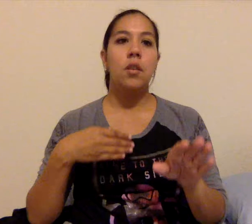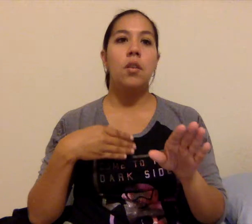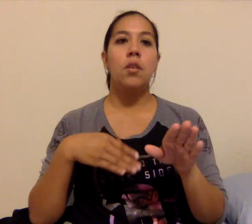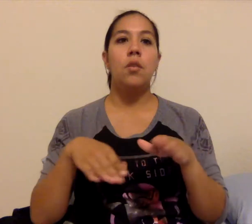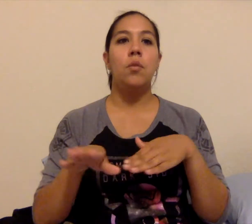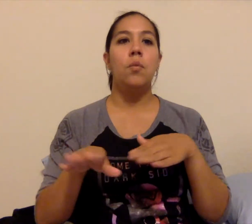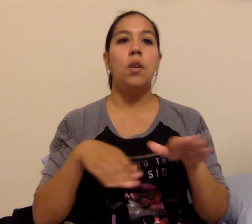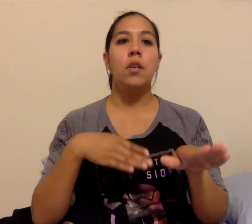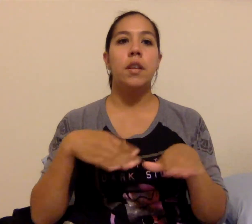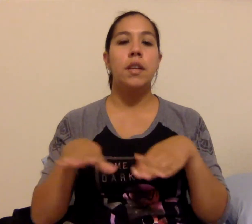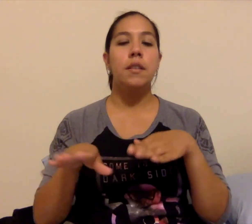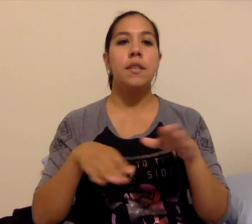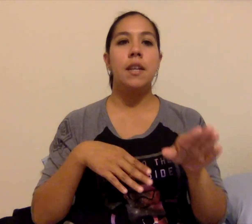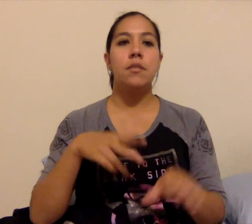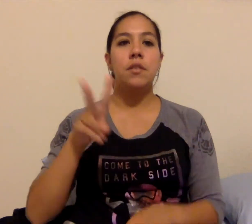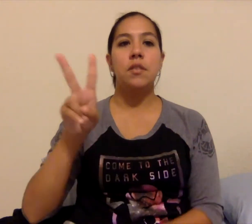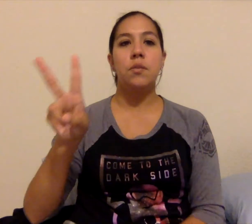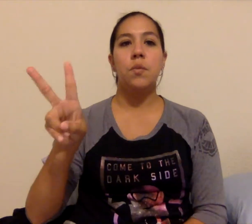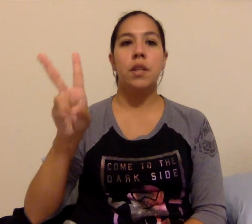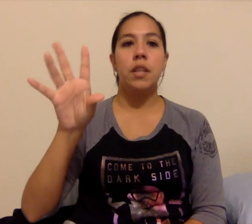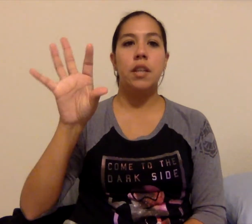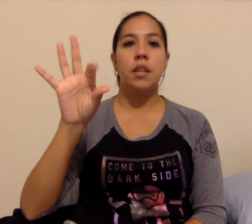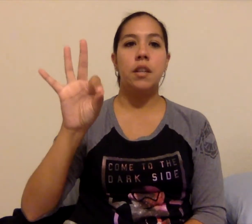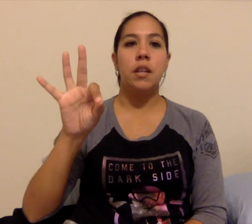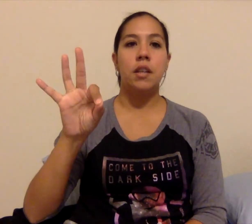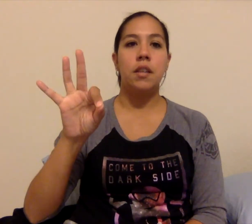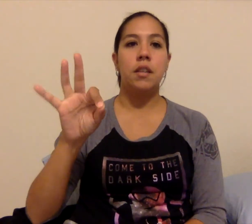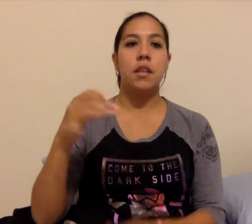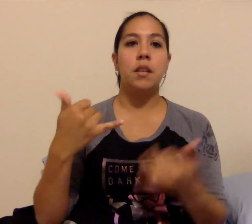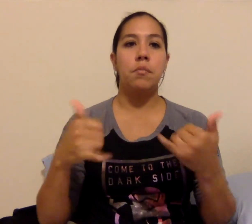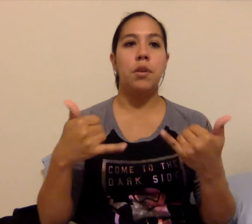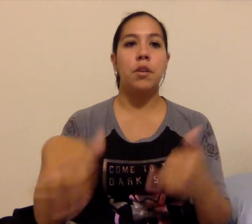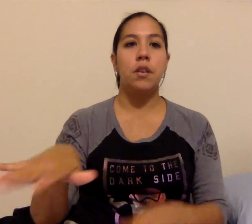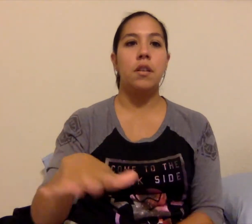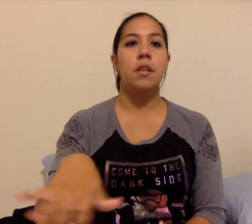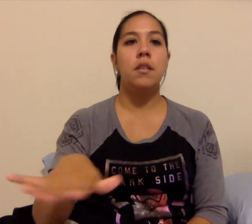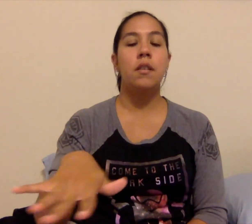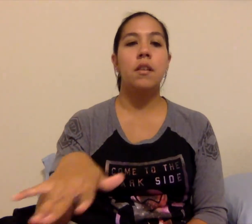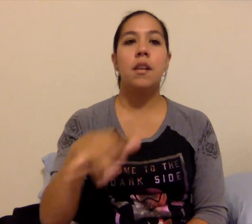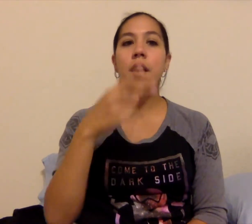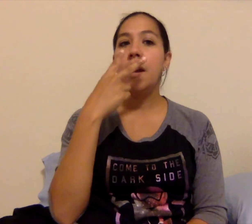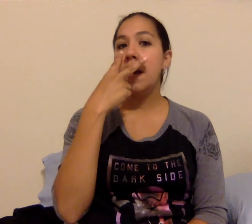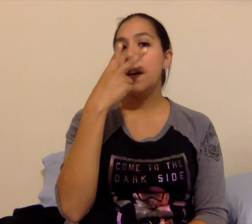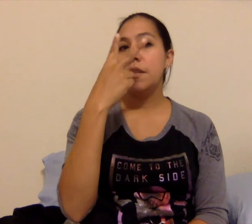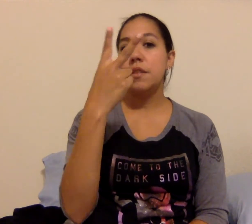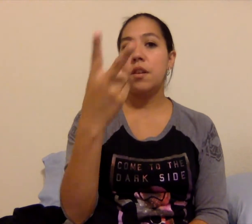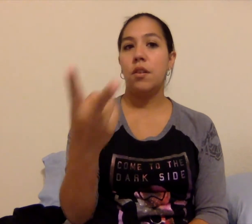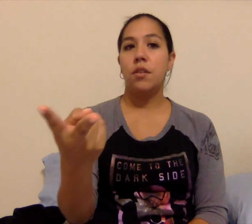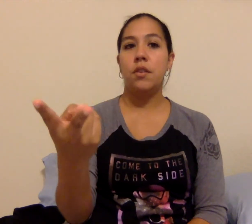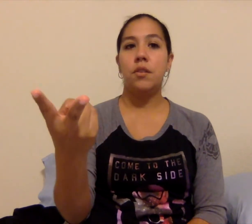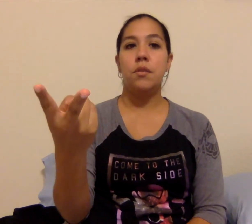Walking down to 29th and Park, I saw you